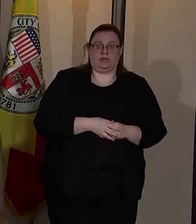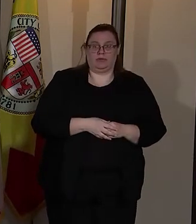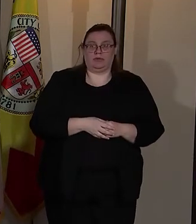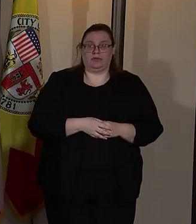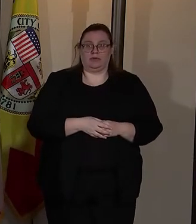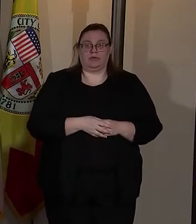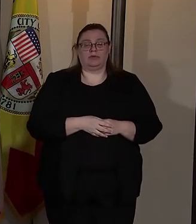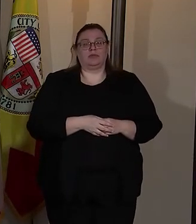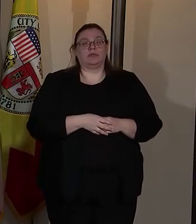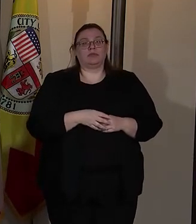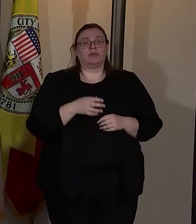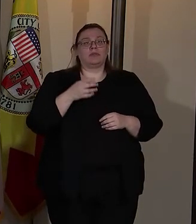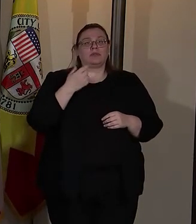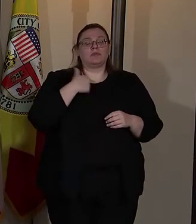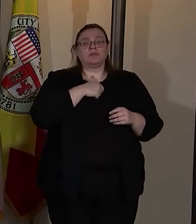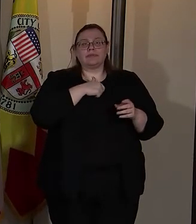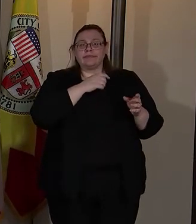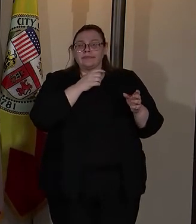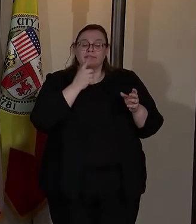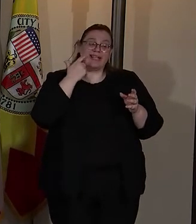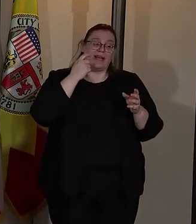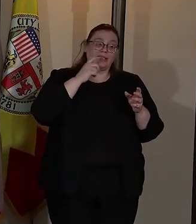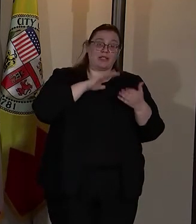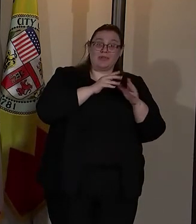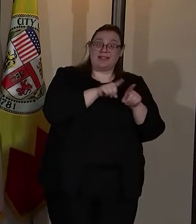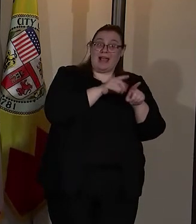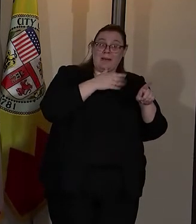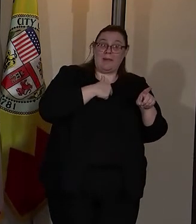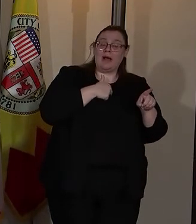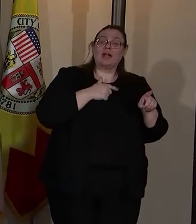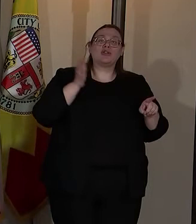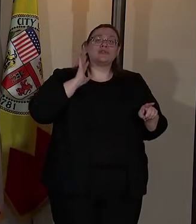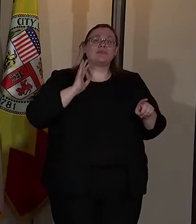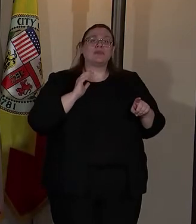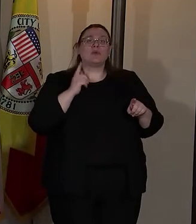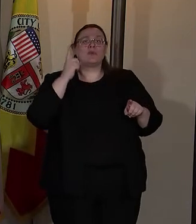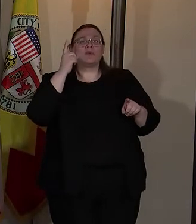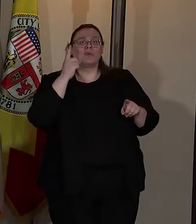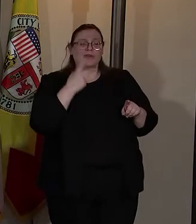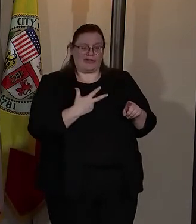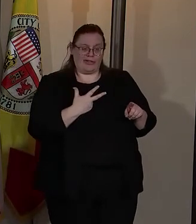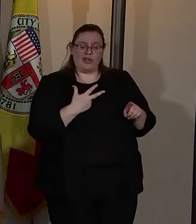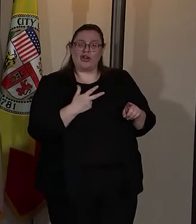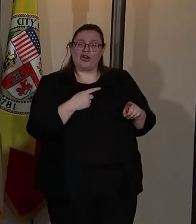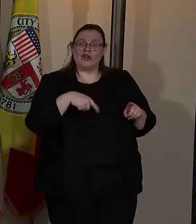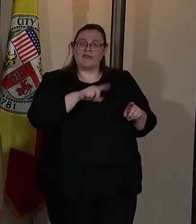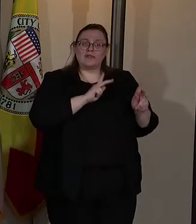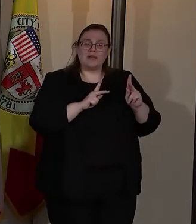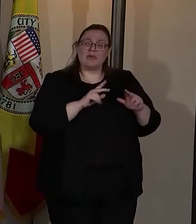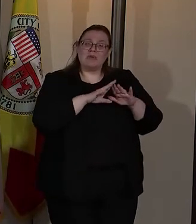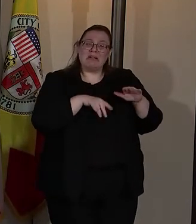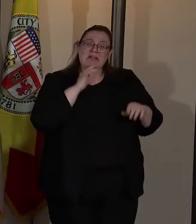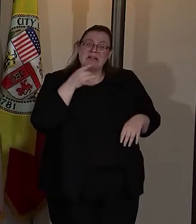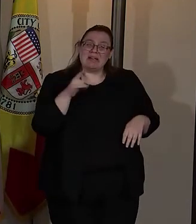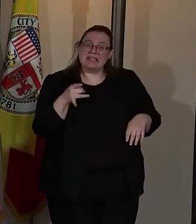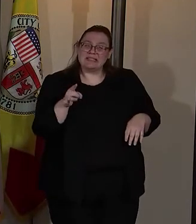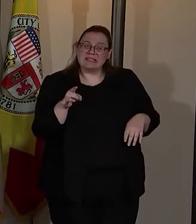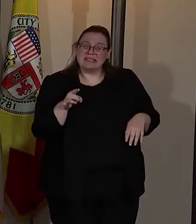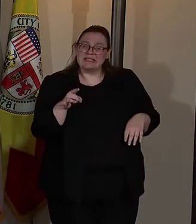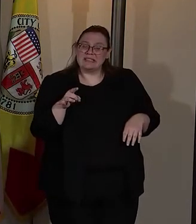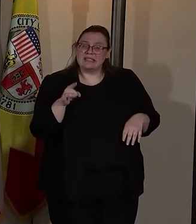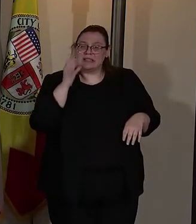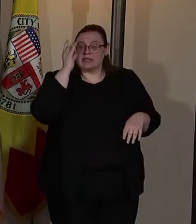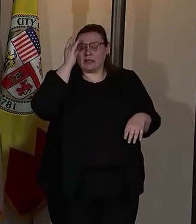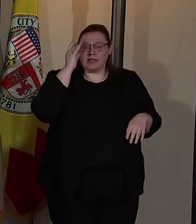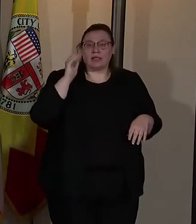CSP programs are crucial in communities like mine, where one out of three constituents are under the age of 18. In